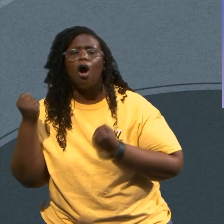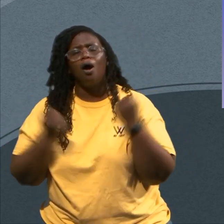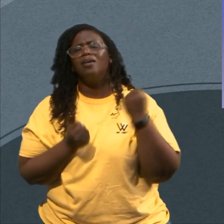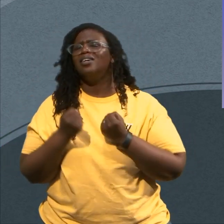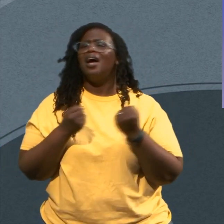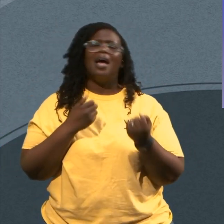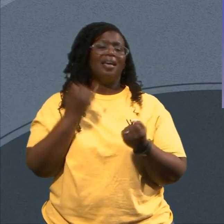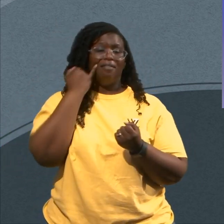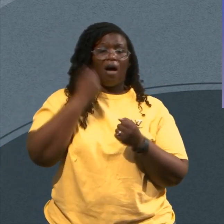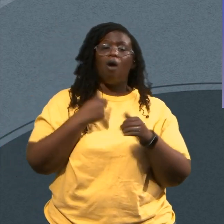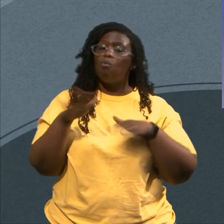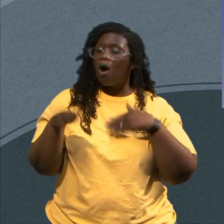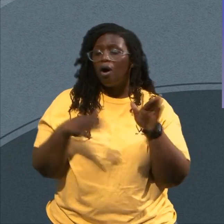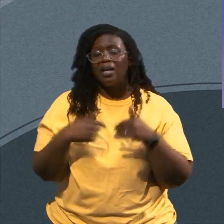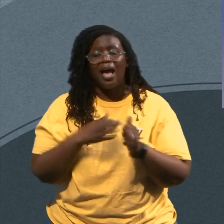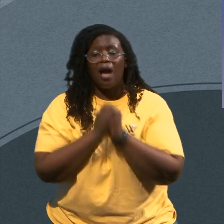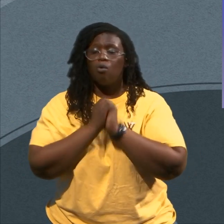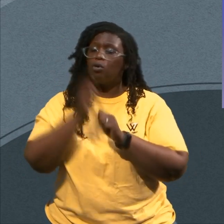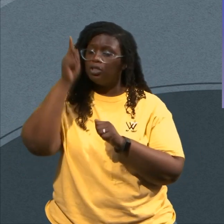Clear About Who Is Exalted In This Season